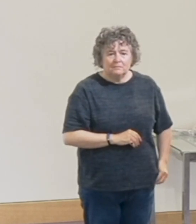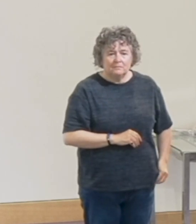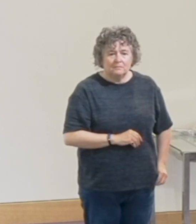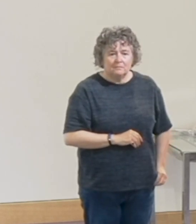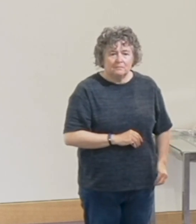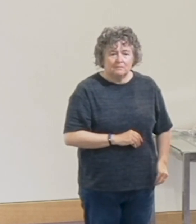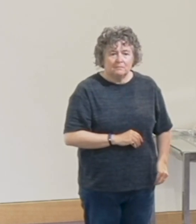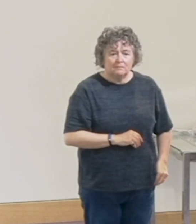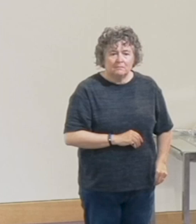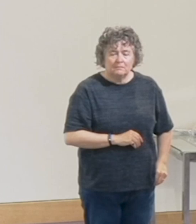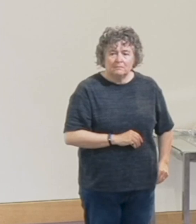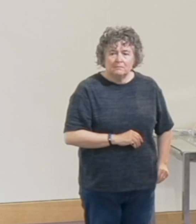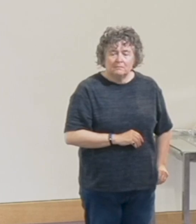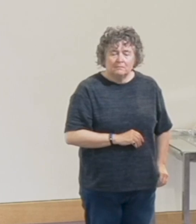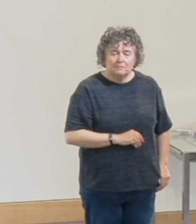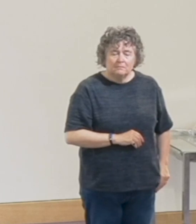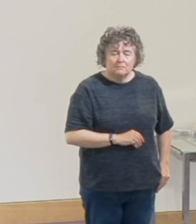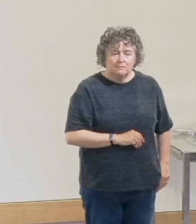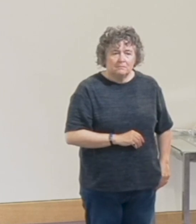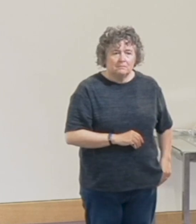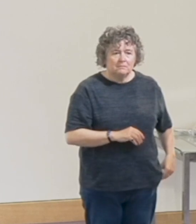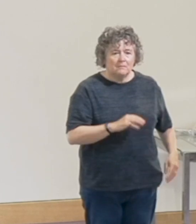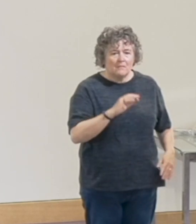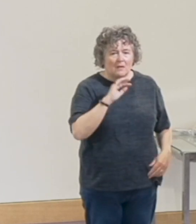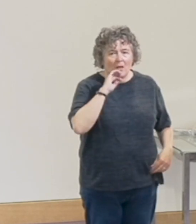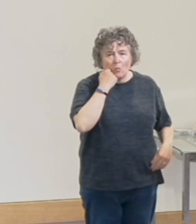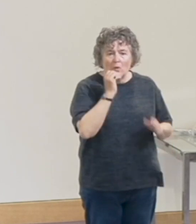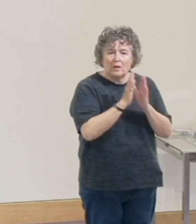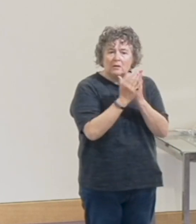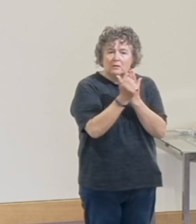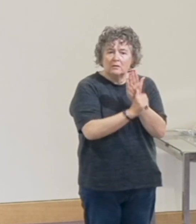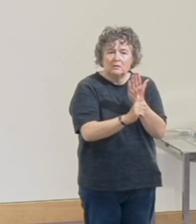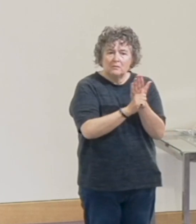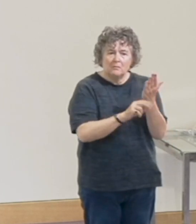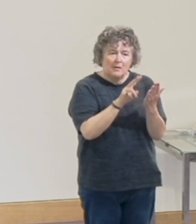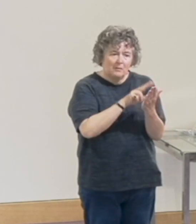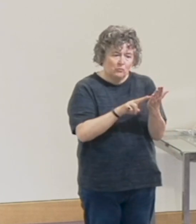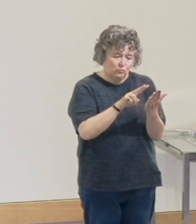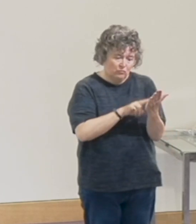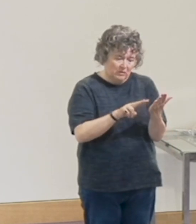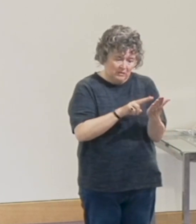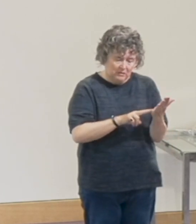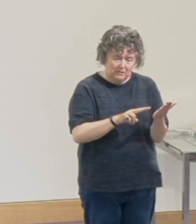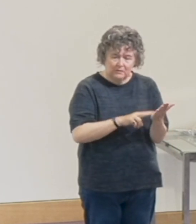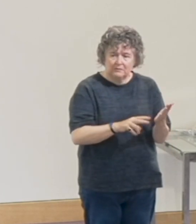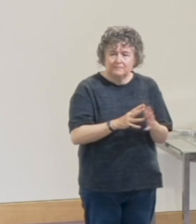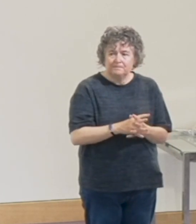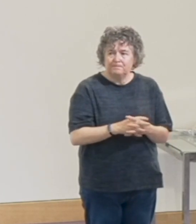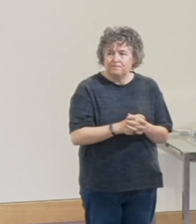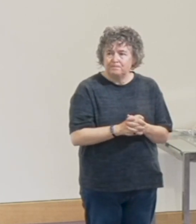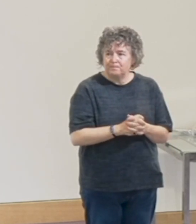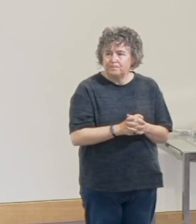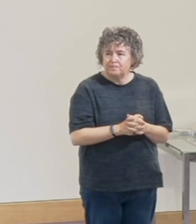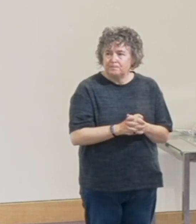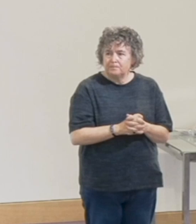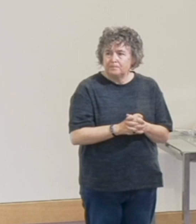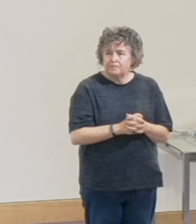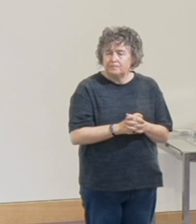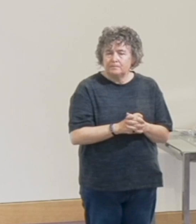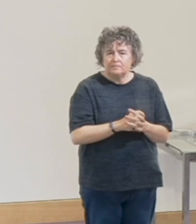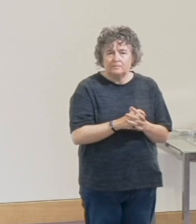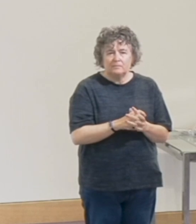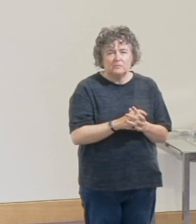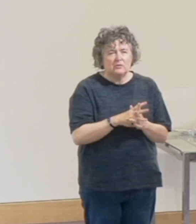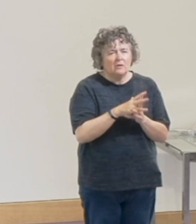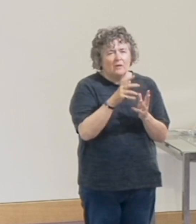So I'm going to read it from the NIV to start with. And